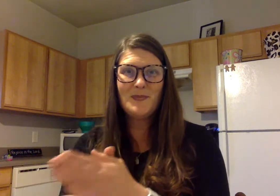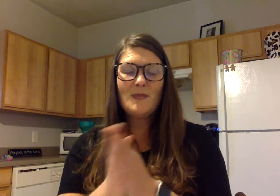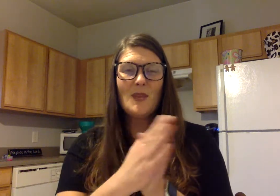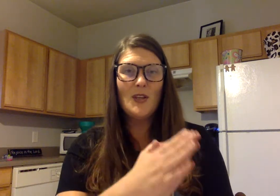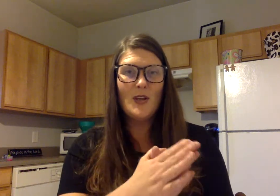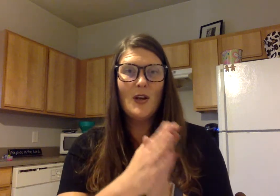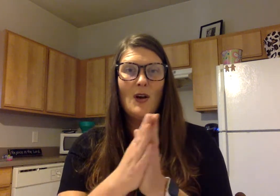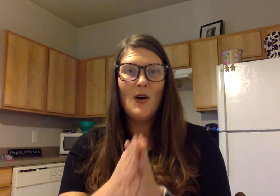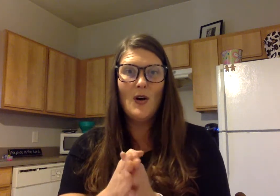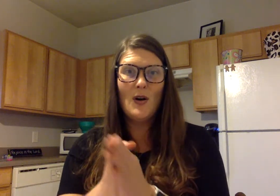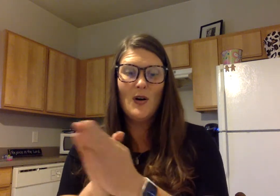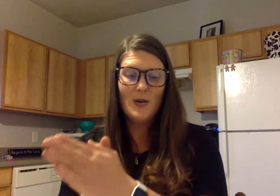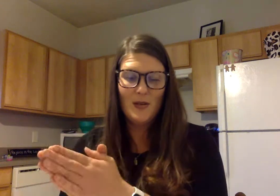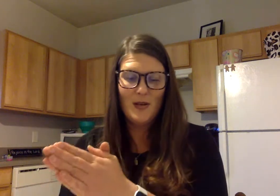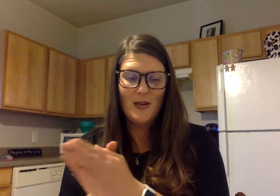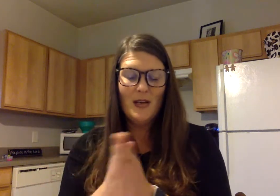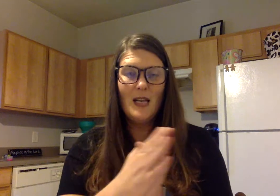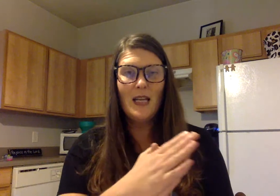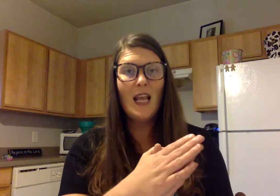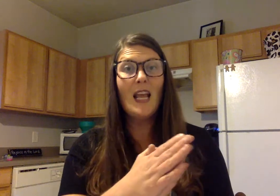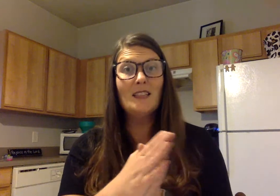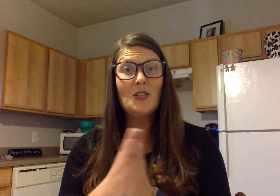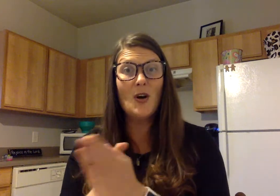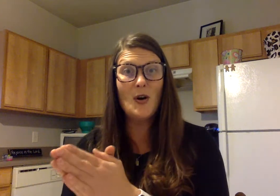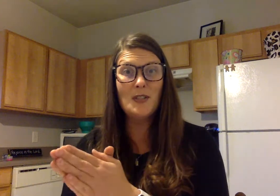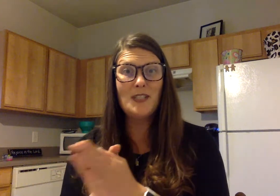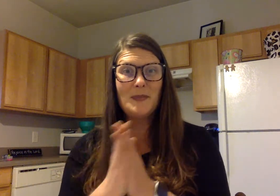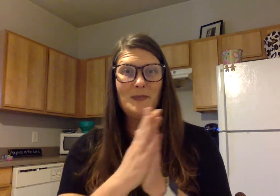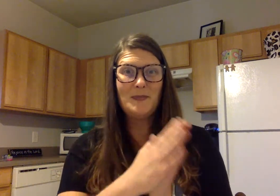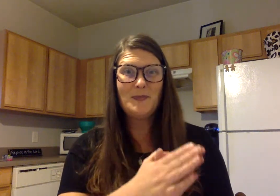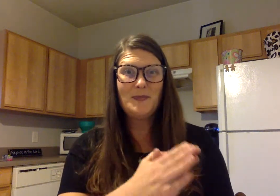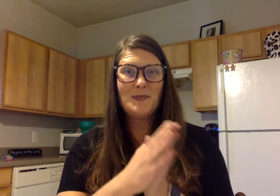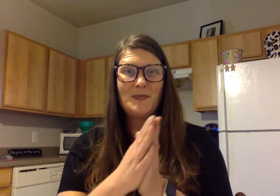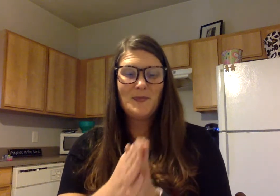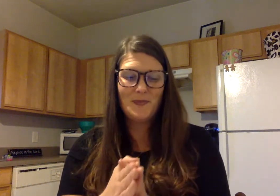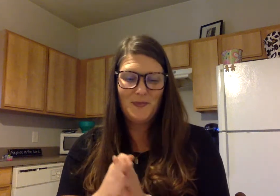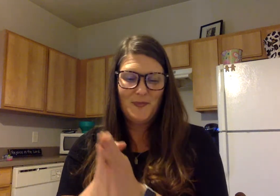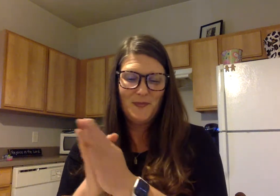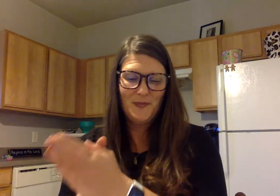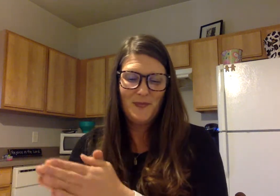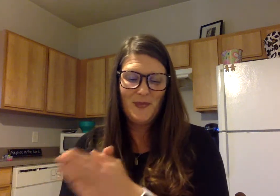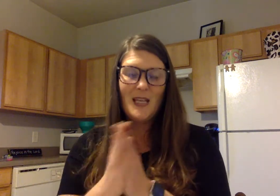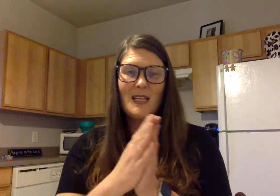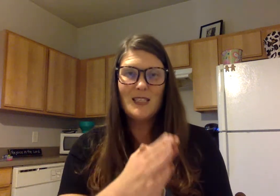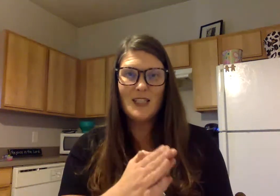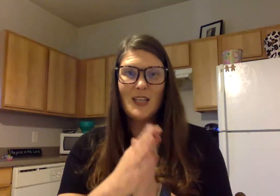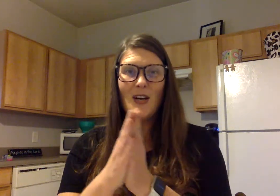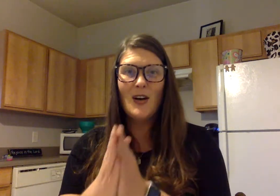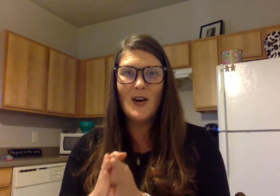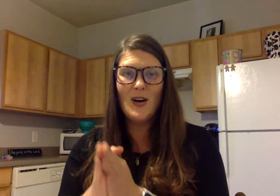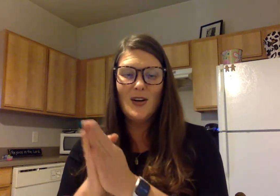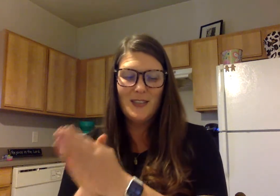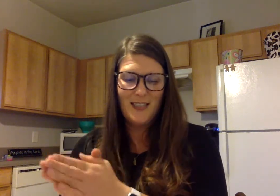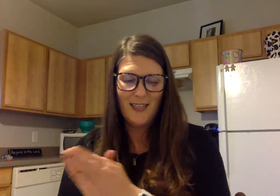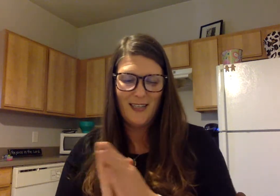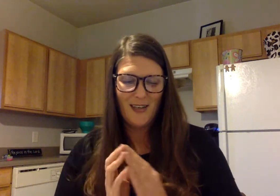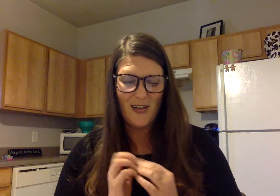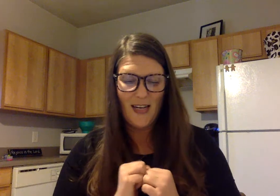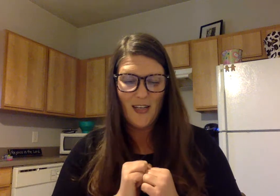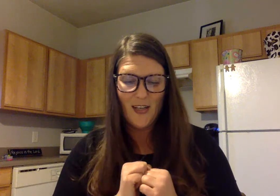yeah, aw, n, and taught, t, aw, t, alright,